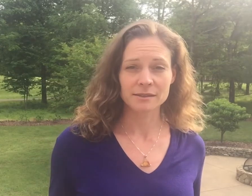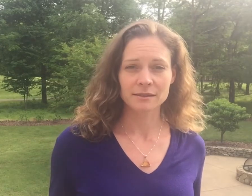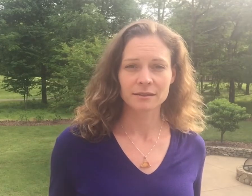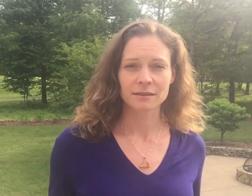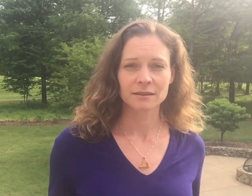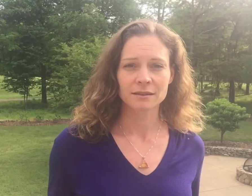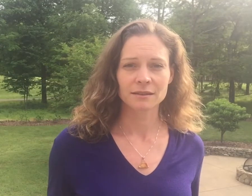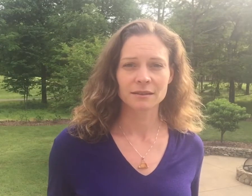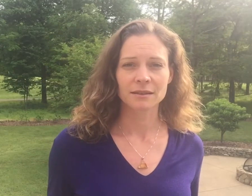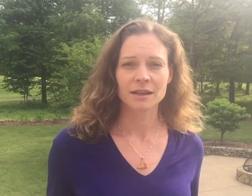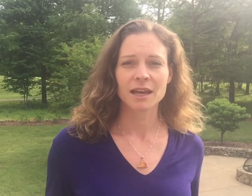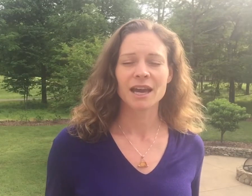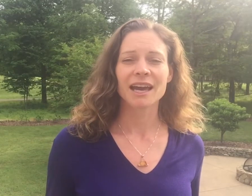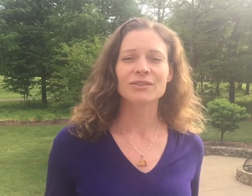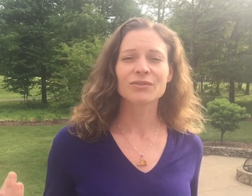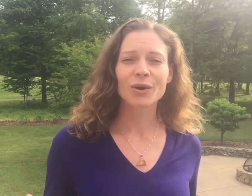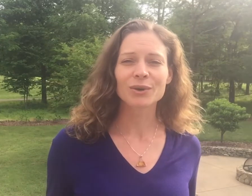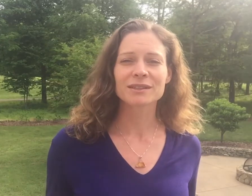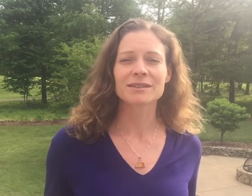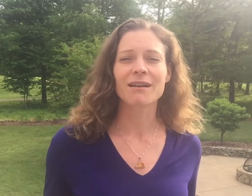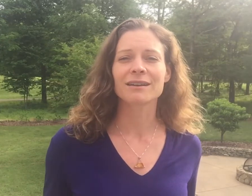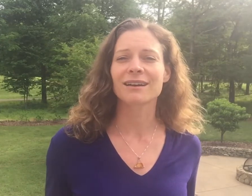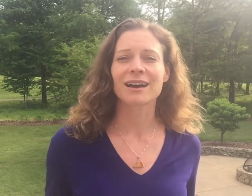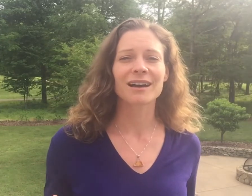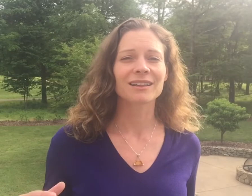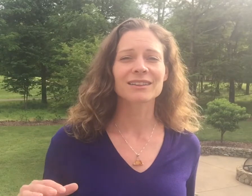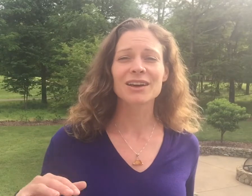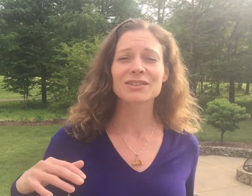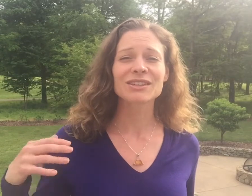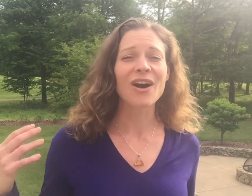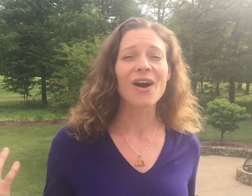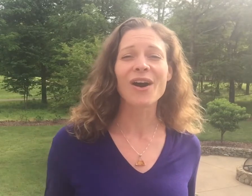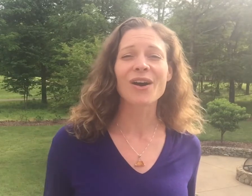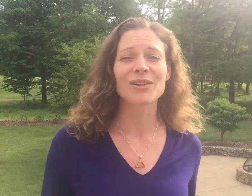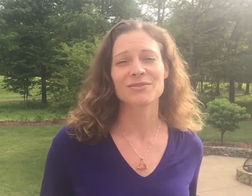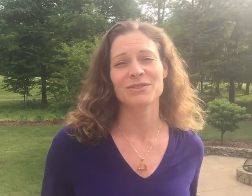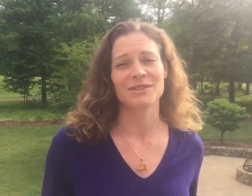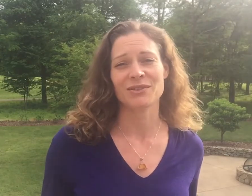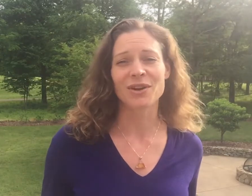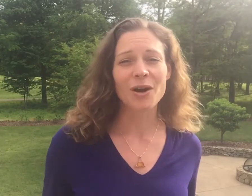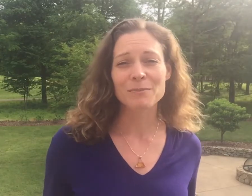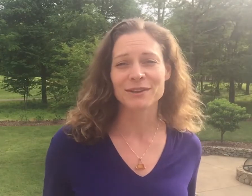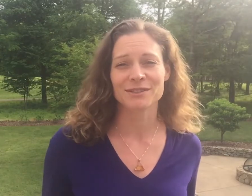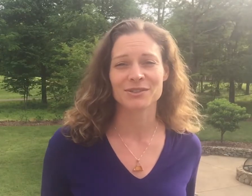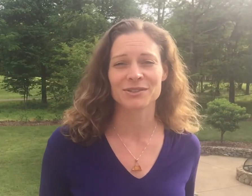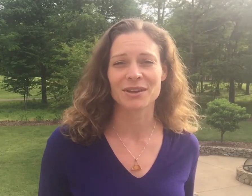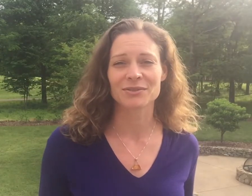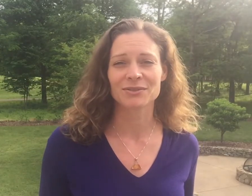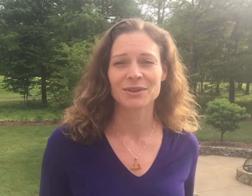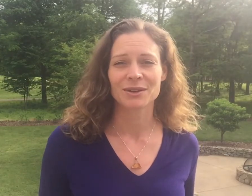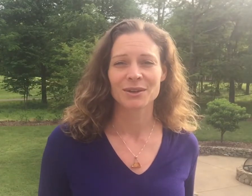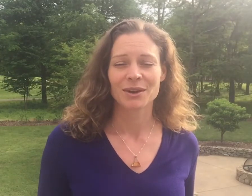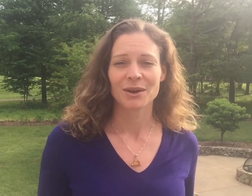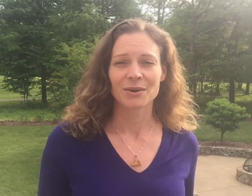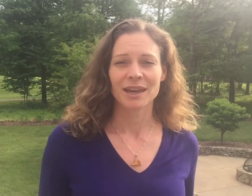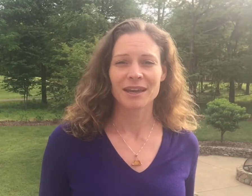and focus on loving all of yourself, all parts of yourself, okay? Okay?